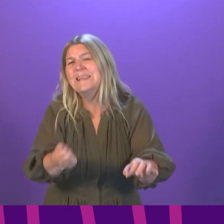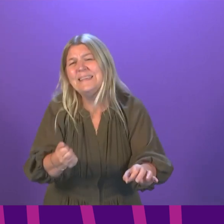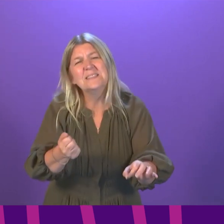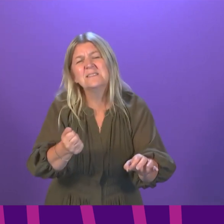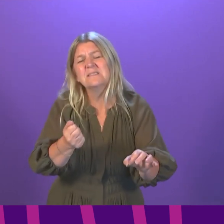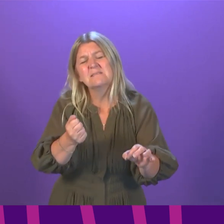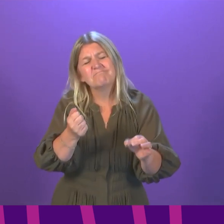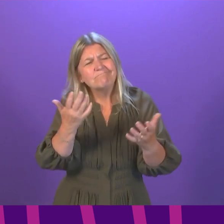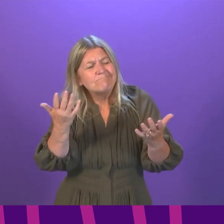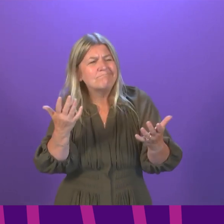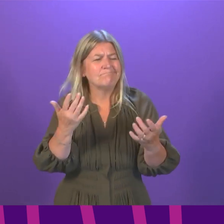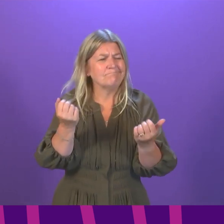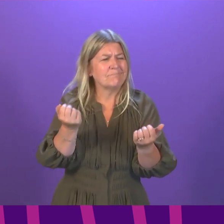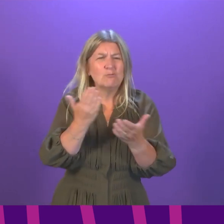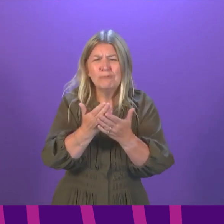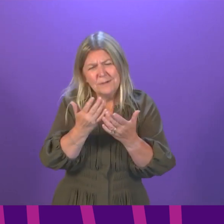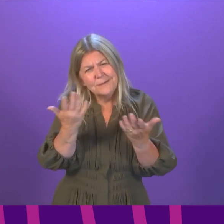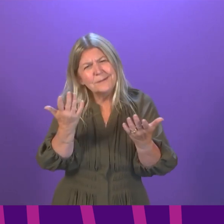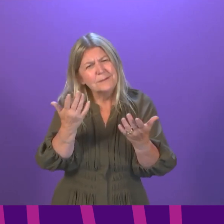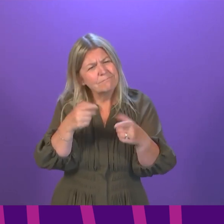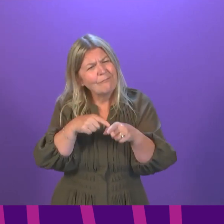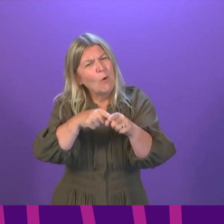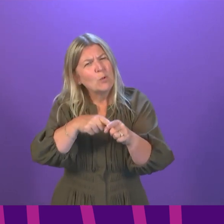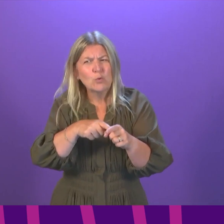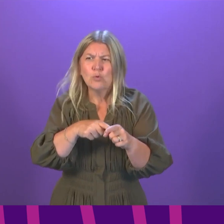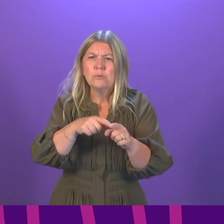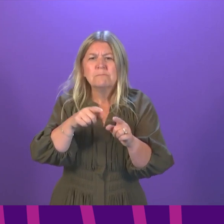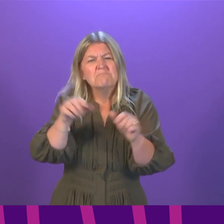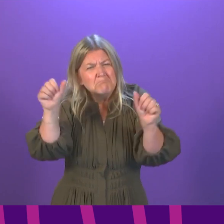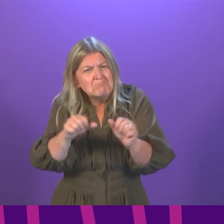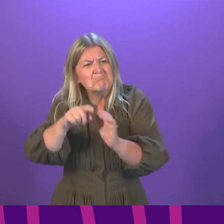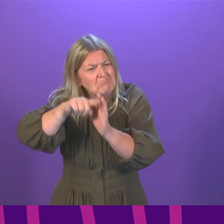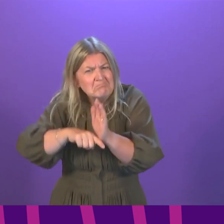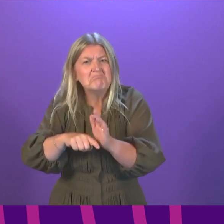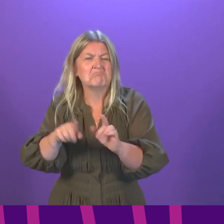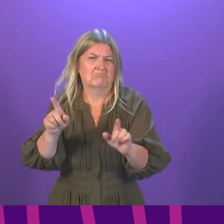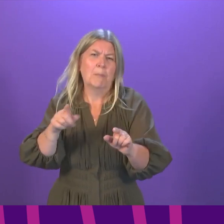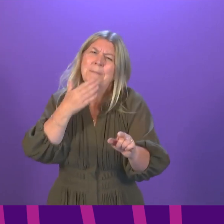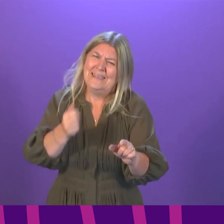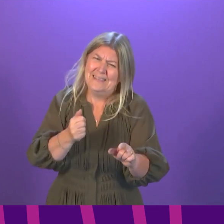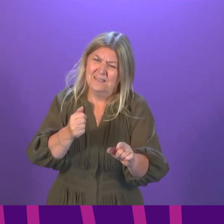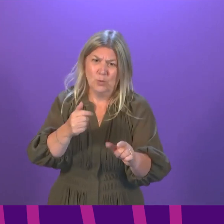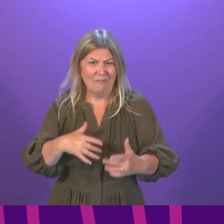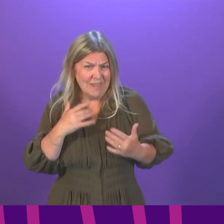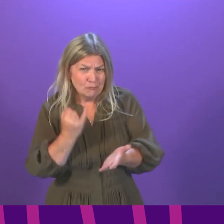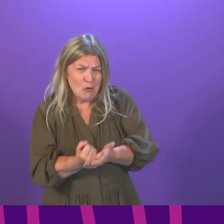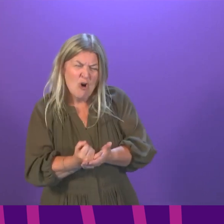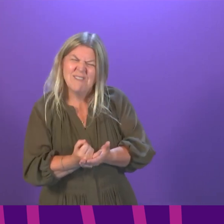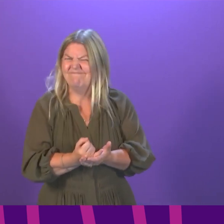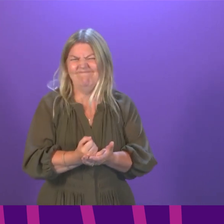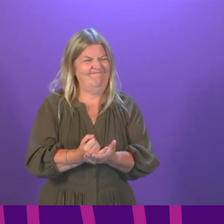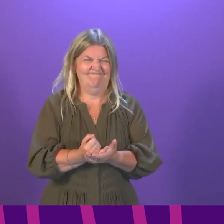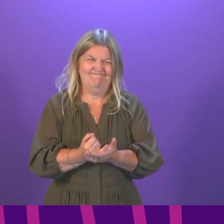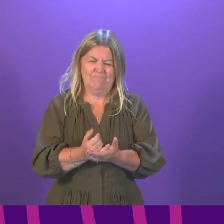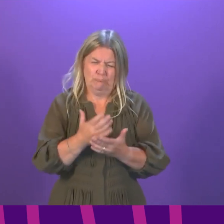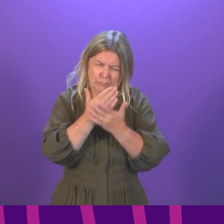mitigations that minimise that risk. Anybody who thinks that is wrong, I do not think is acting responsibly. I will continue